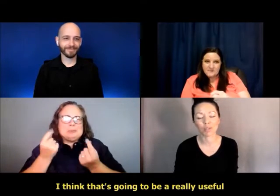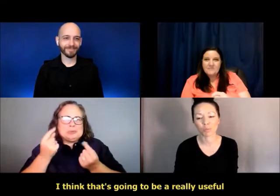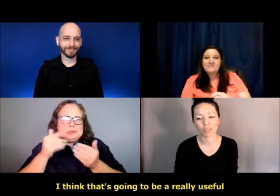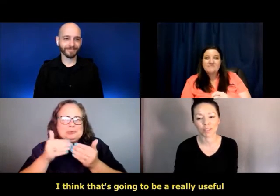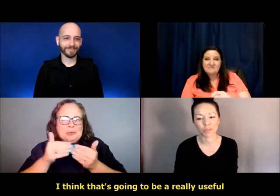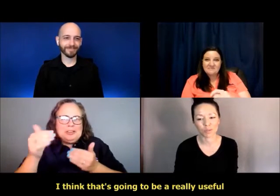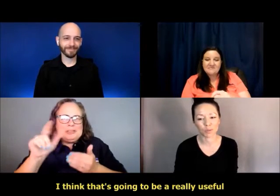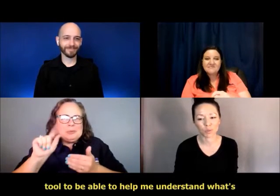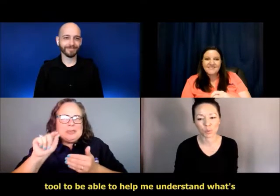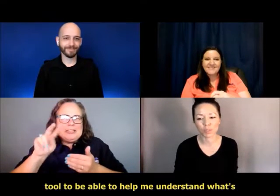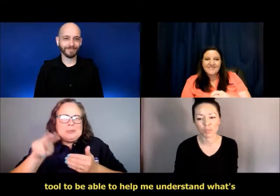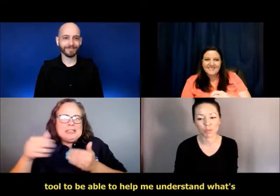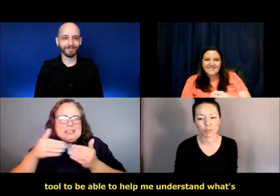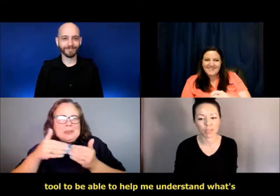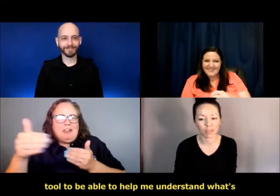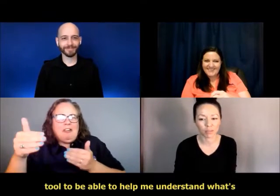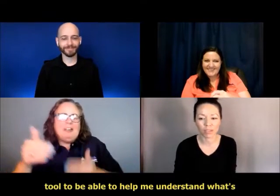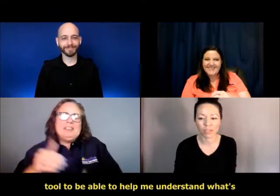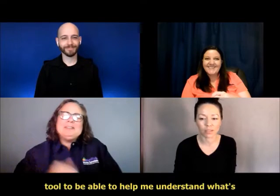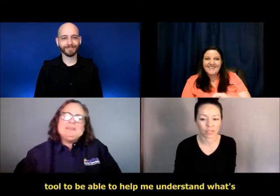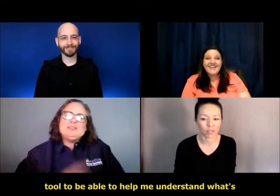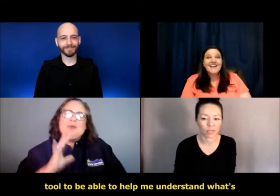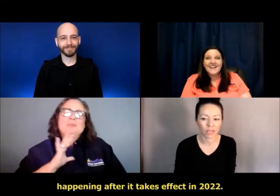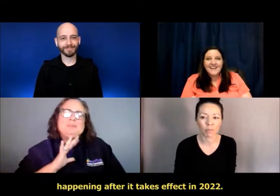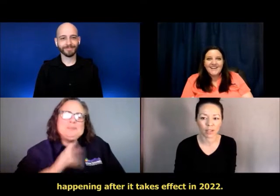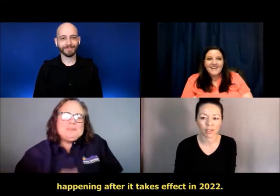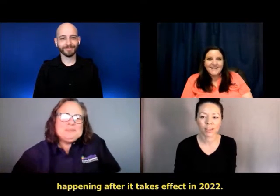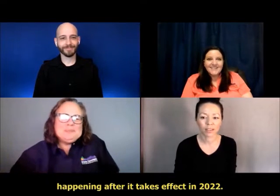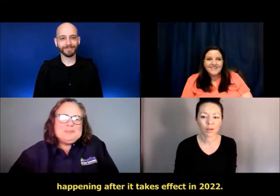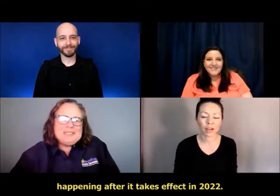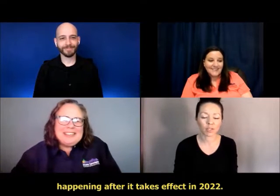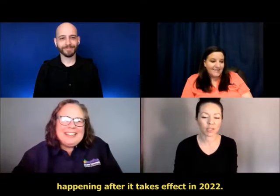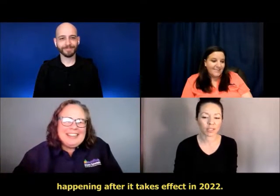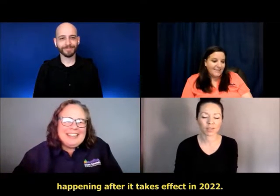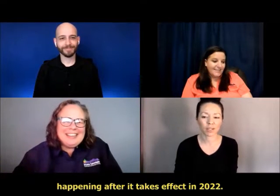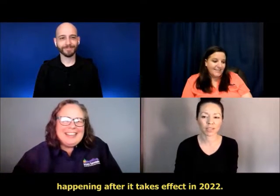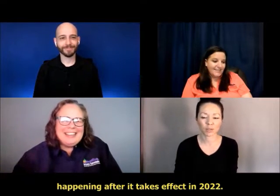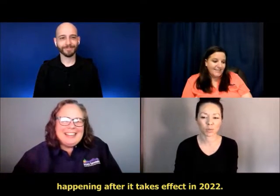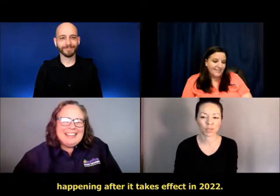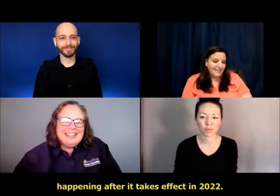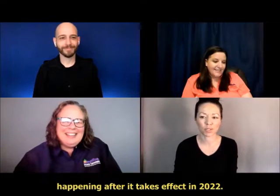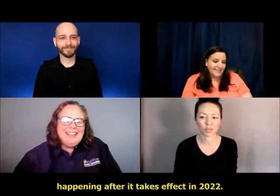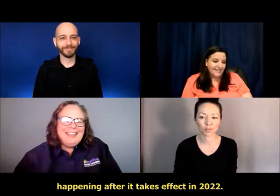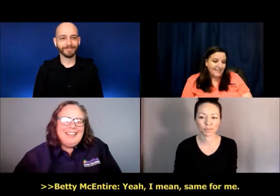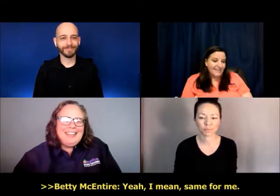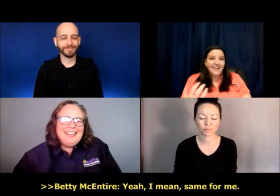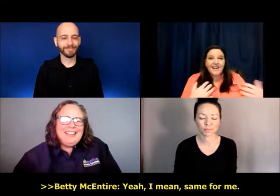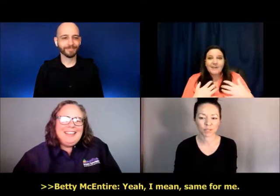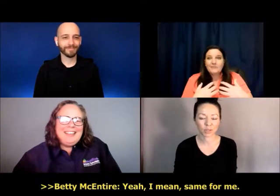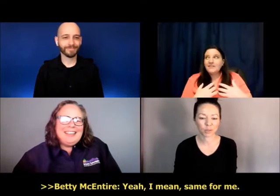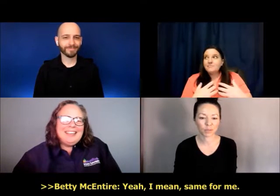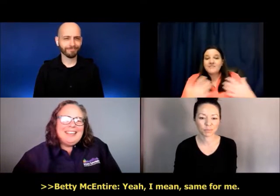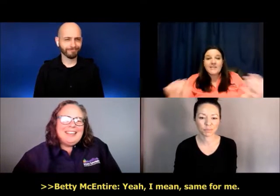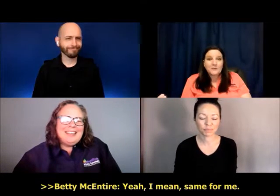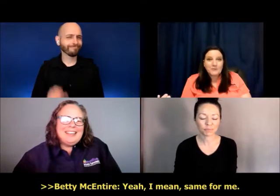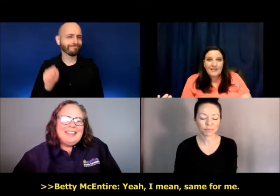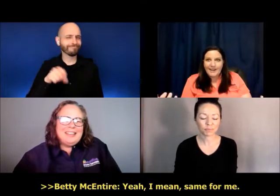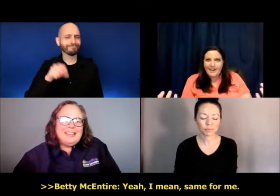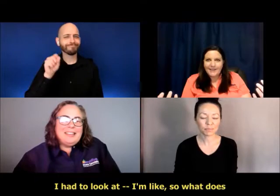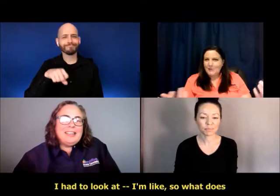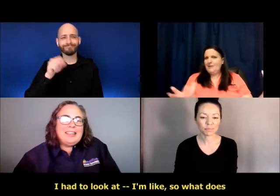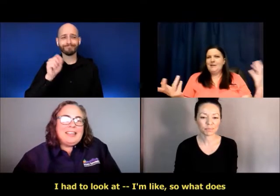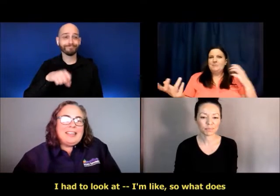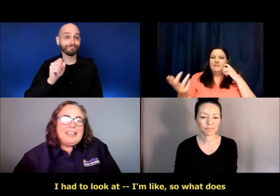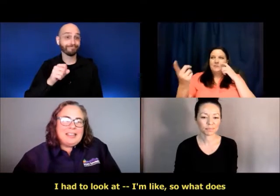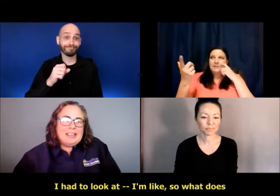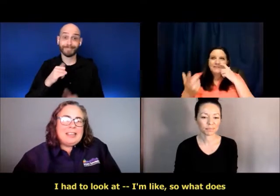that's going to be a really useful tool to be able to help me understand what's happening after it takes effect in 2022. Yeah. I mean, same for